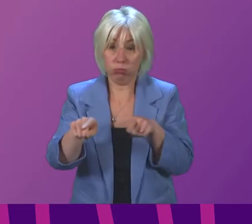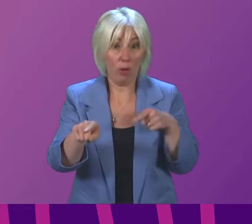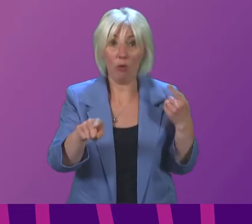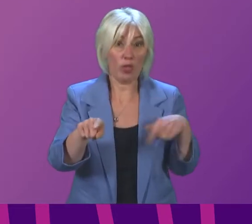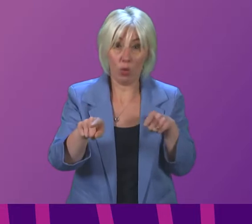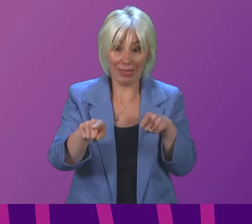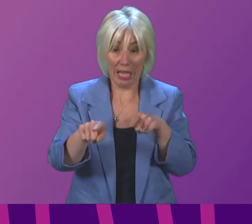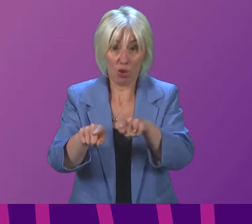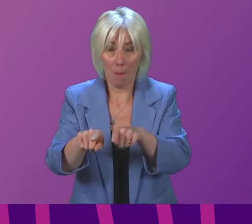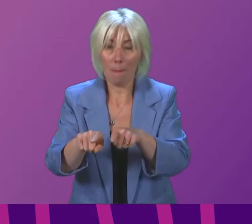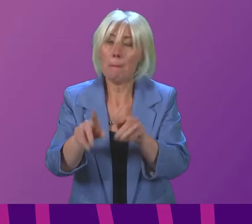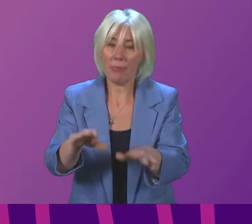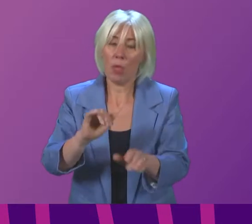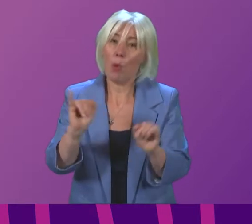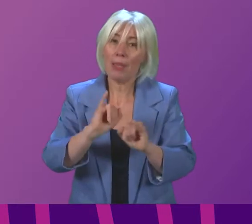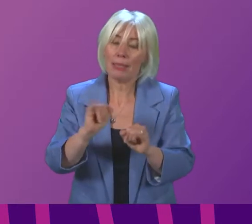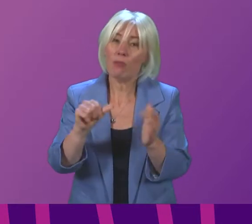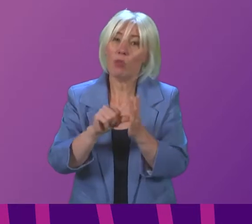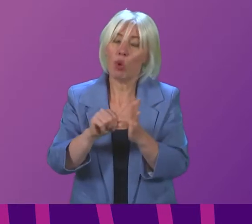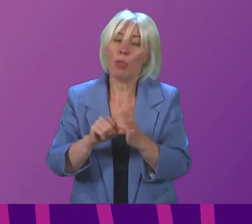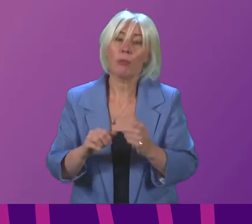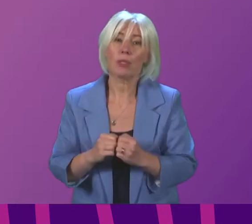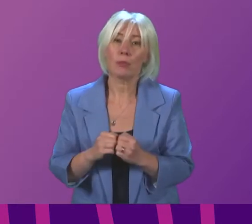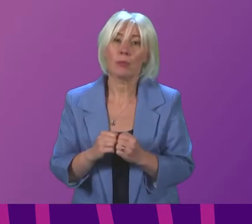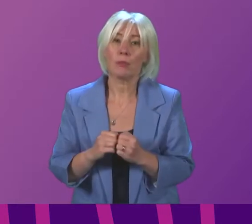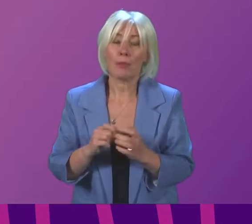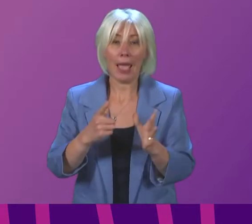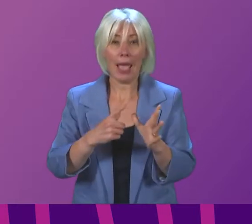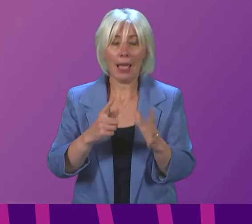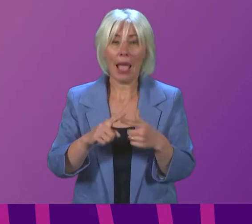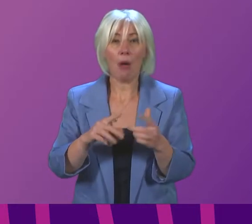to have very serious problems Emma Harper to be followed by Sue Weber